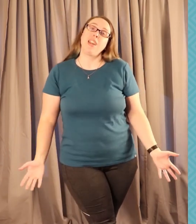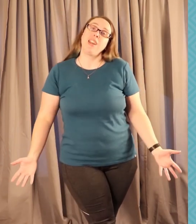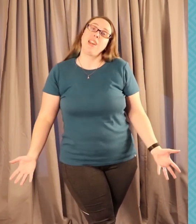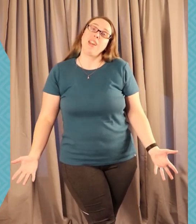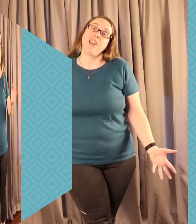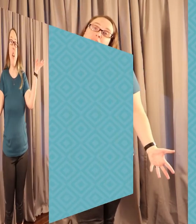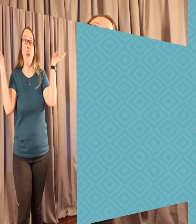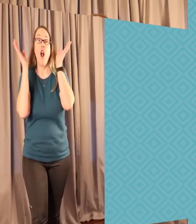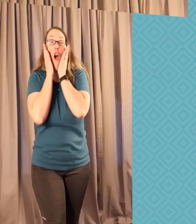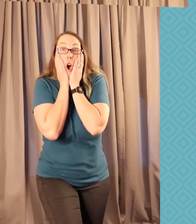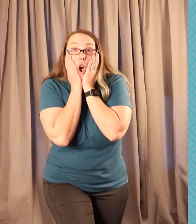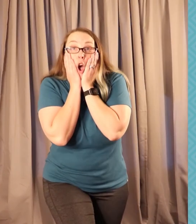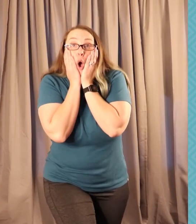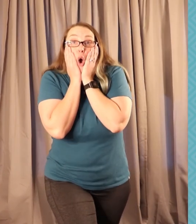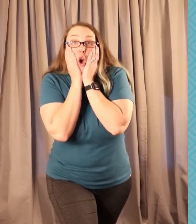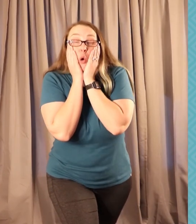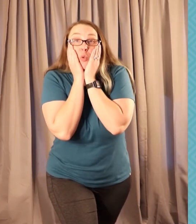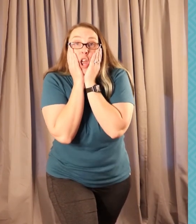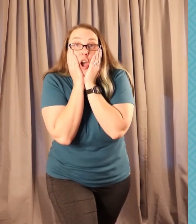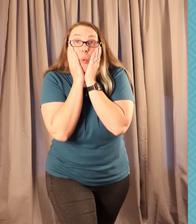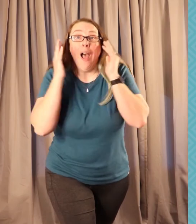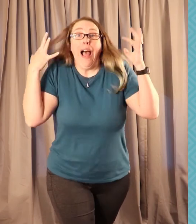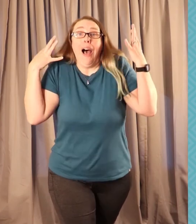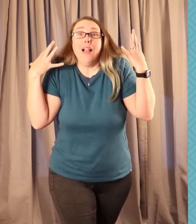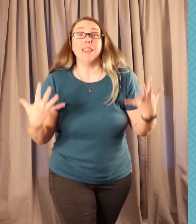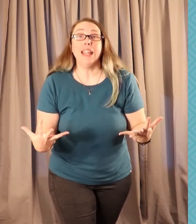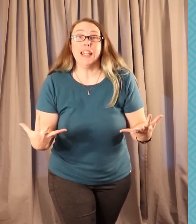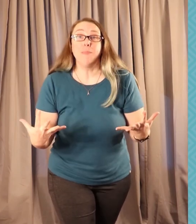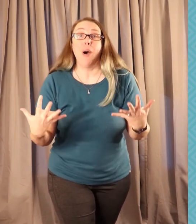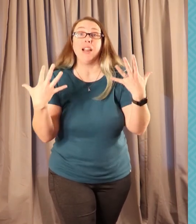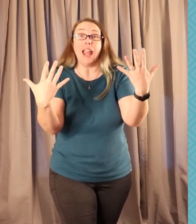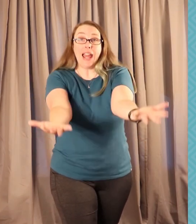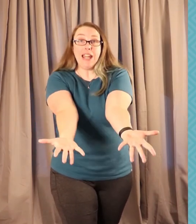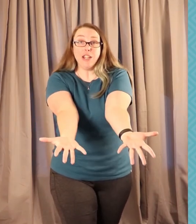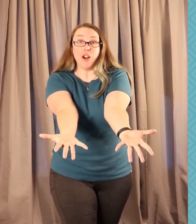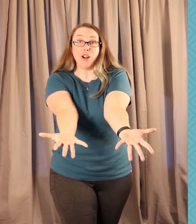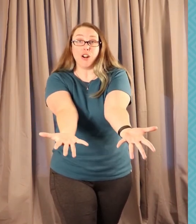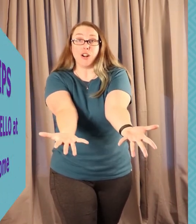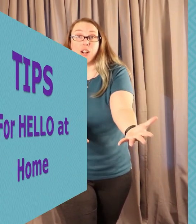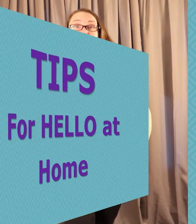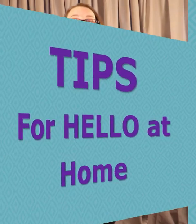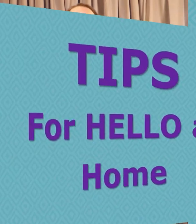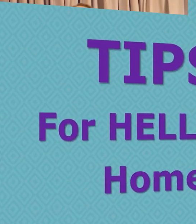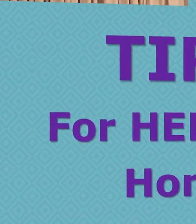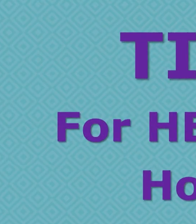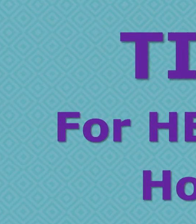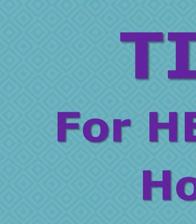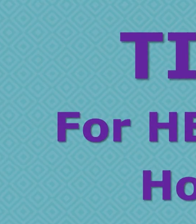she be? Oh no! A ladybug ate her!